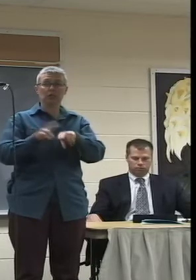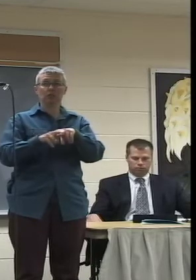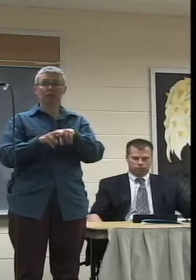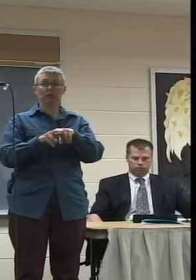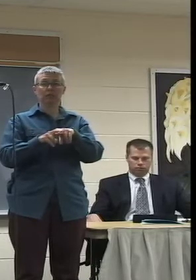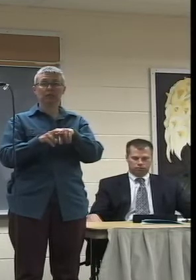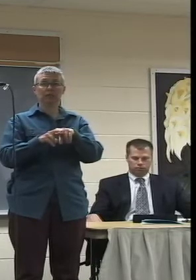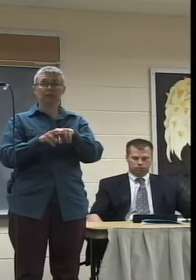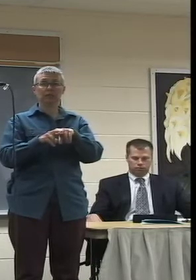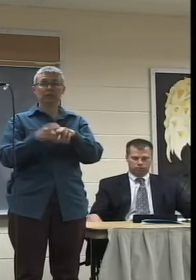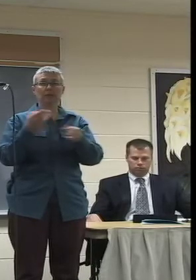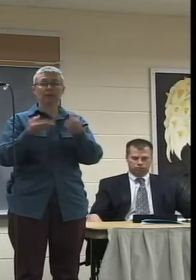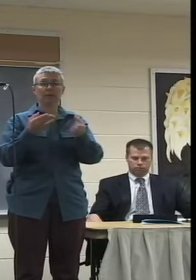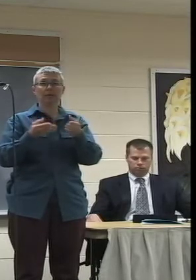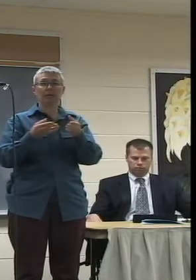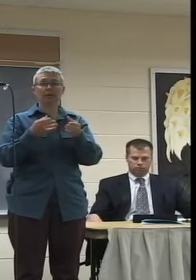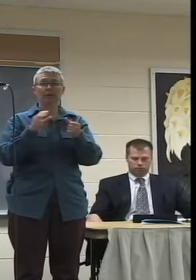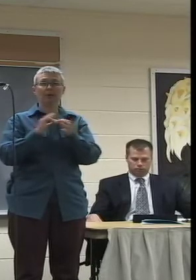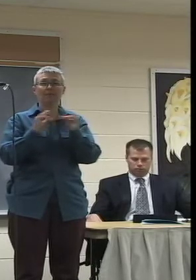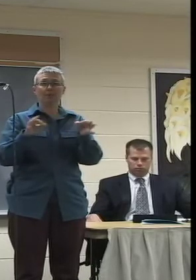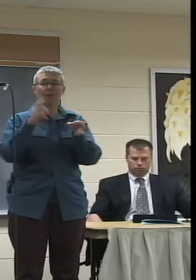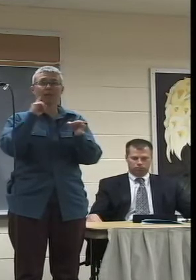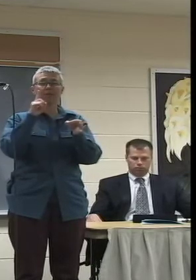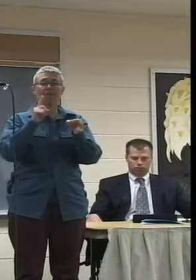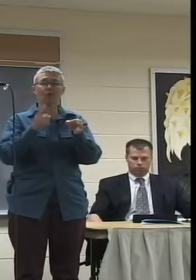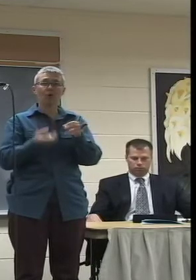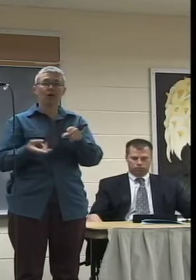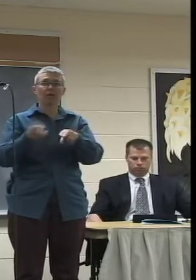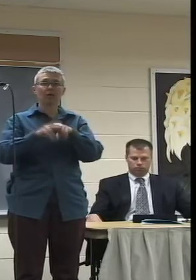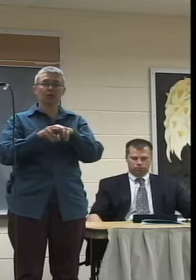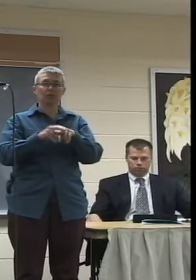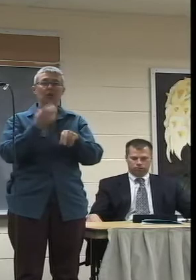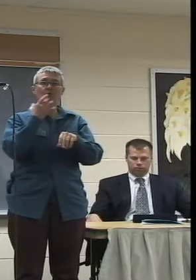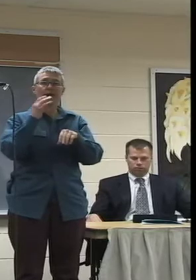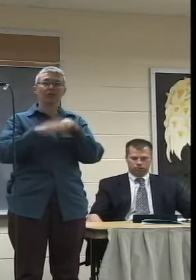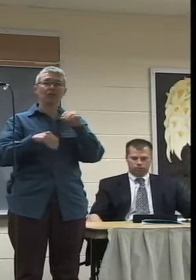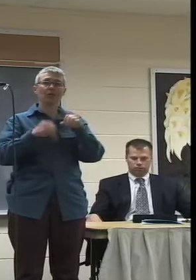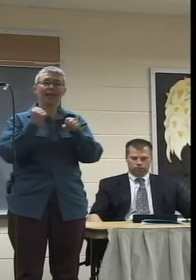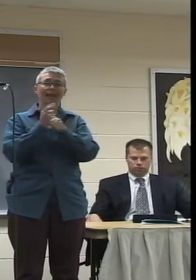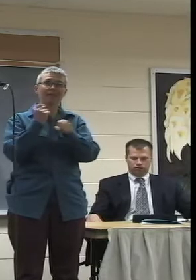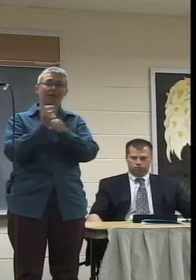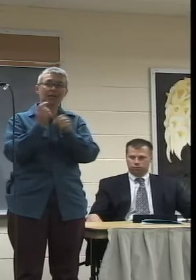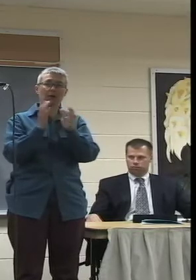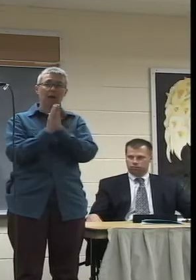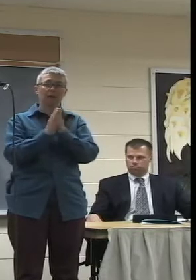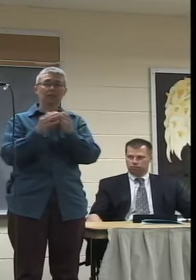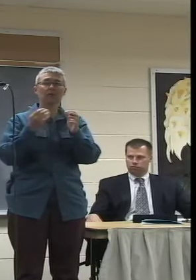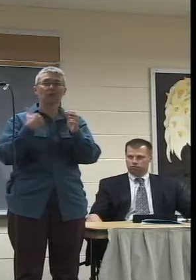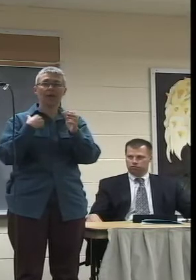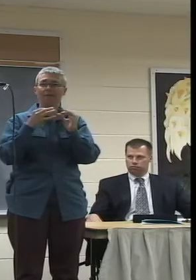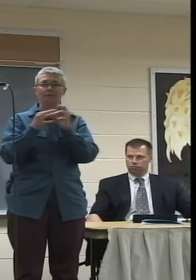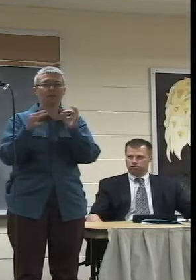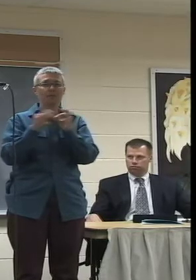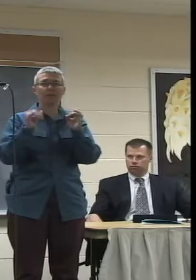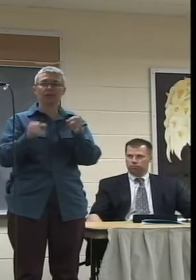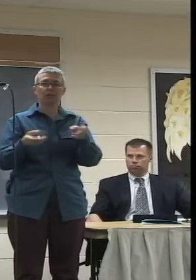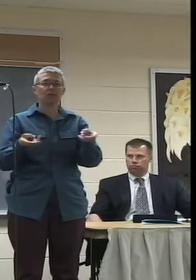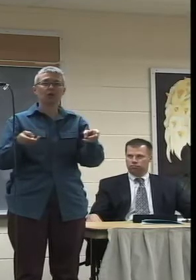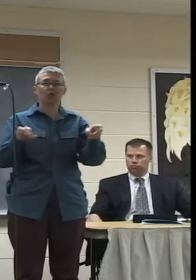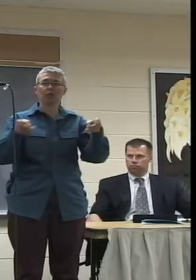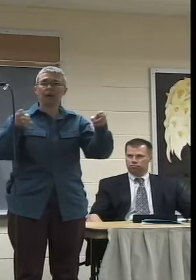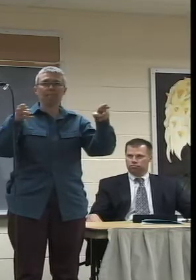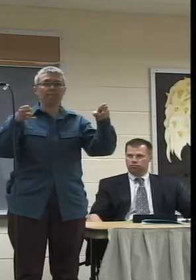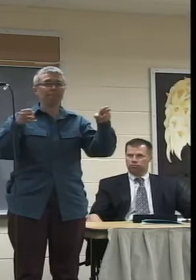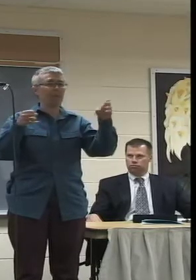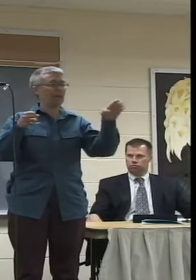there may be a formula by which instead of asking for handouts, there is an established formula. So if the business goes